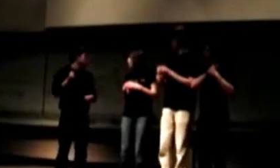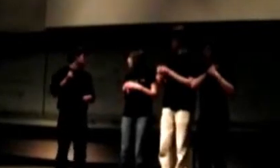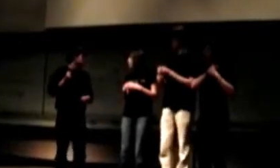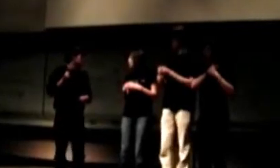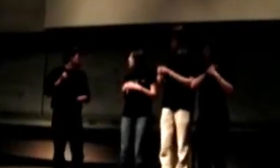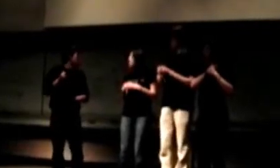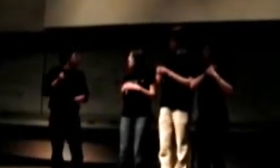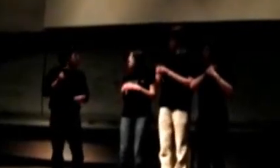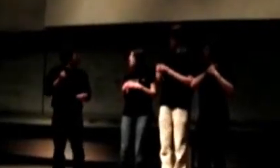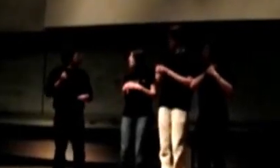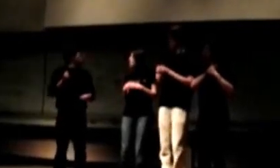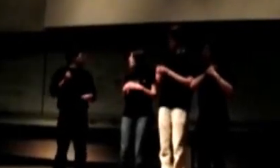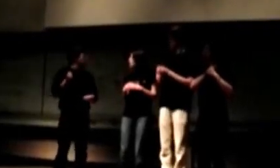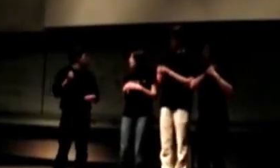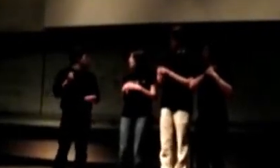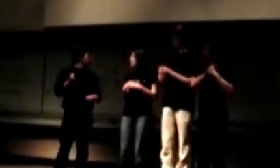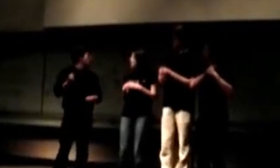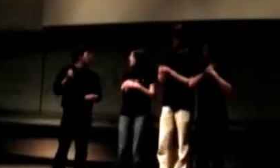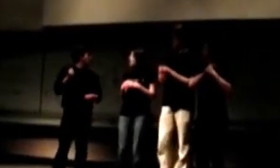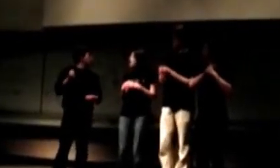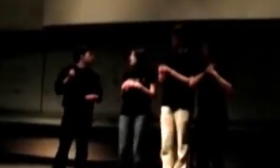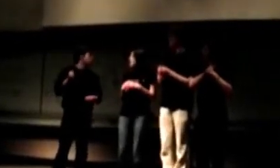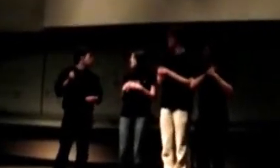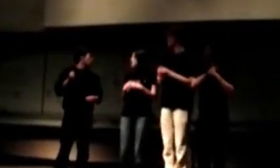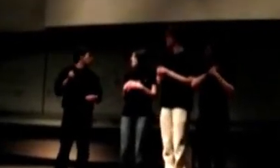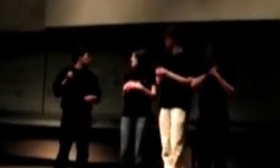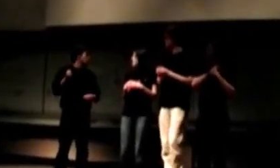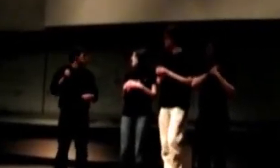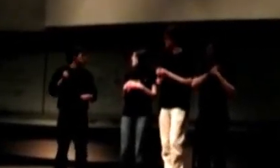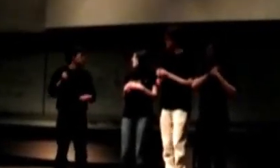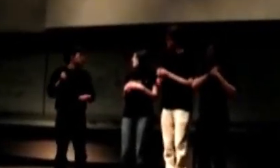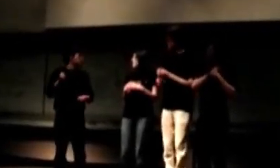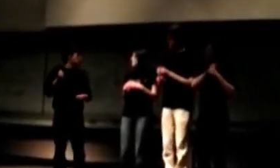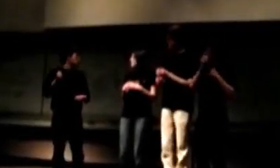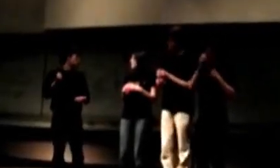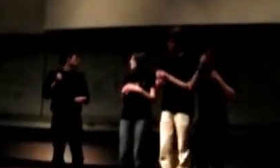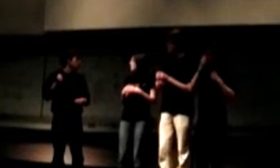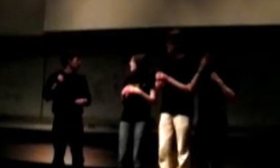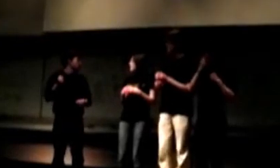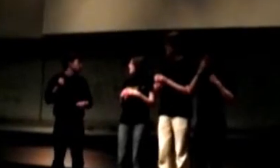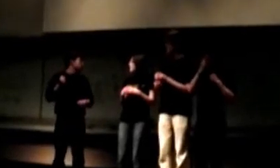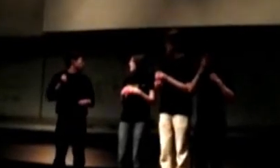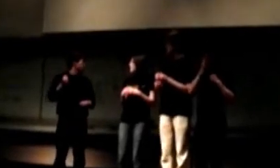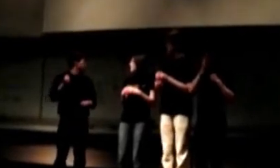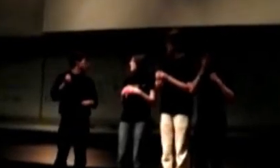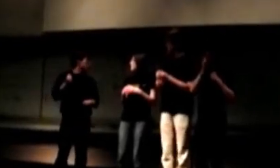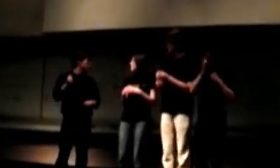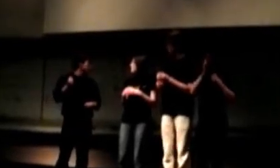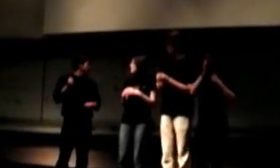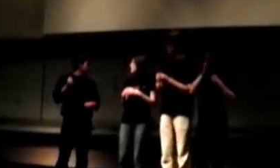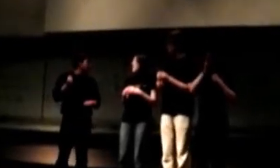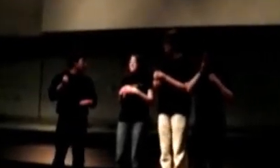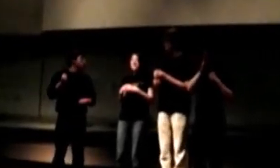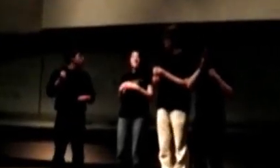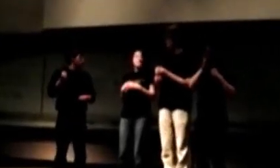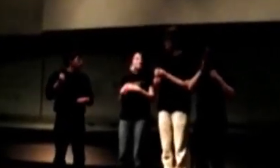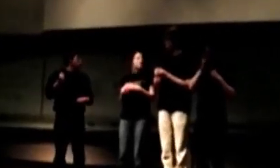eat. And you say, water? I only drink the water that's used to cool down the reactors of the nuclear power frame. I'm slowly